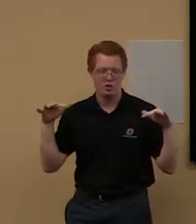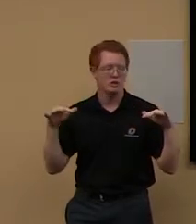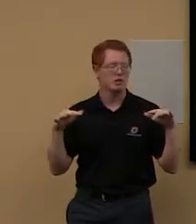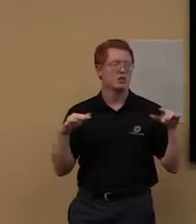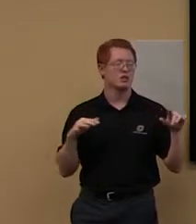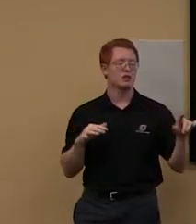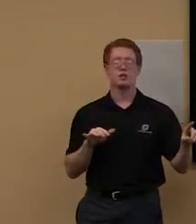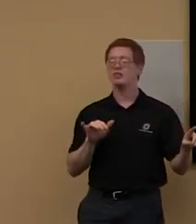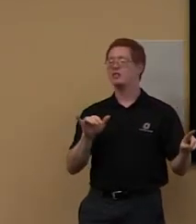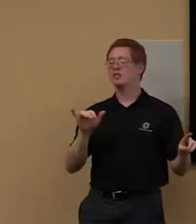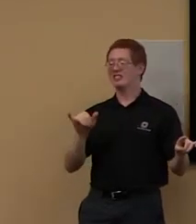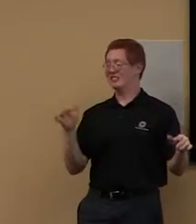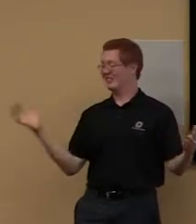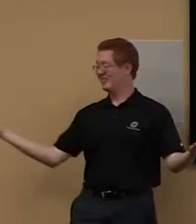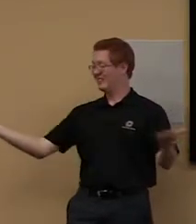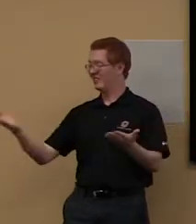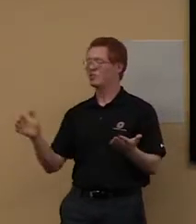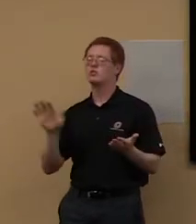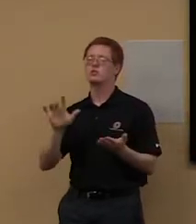your library, so use it as you will.